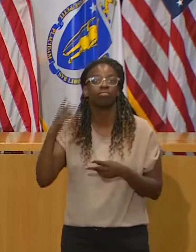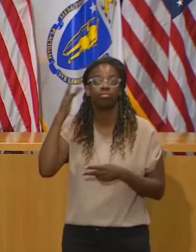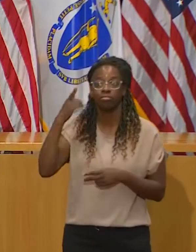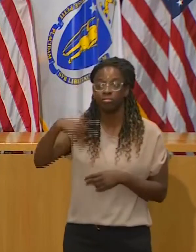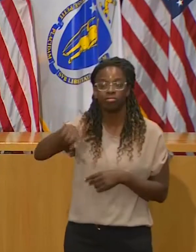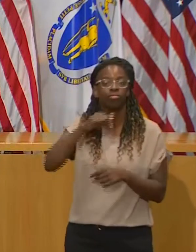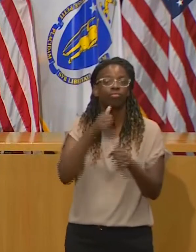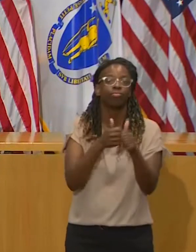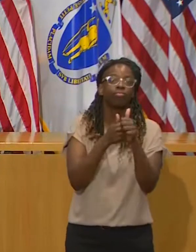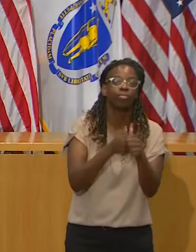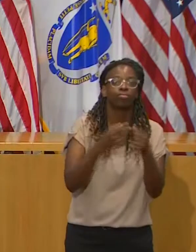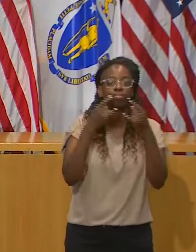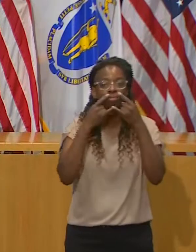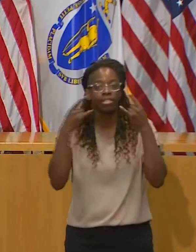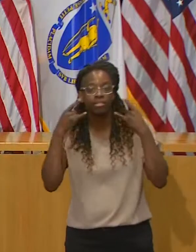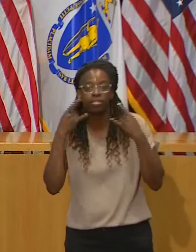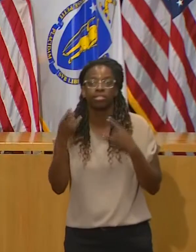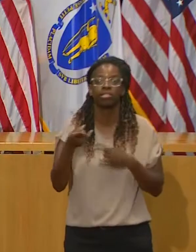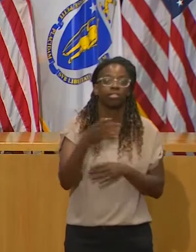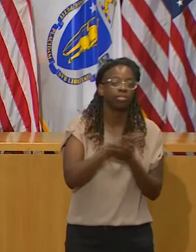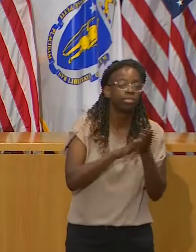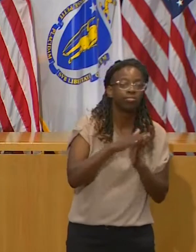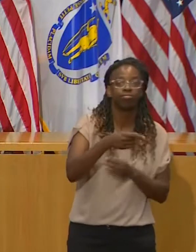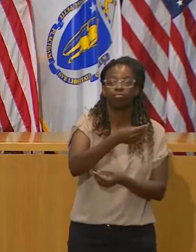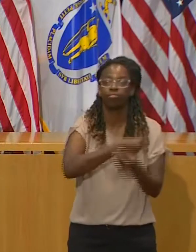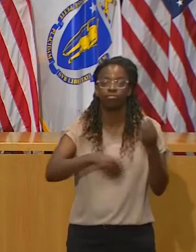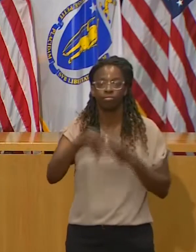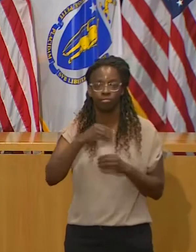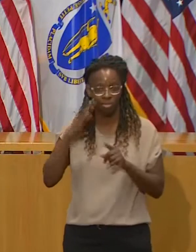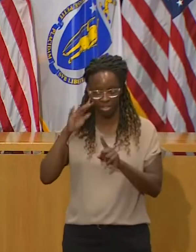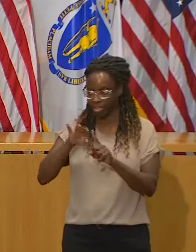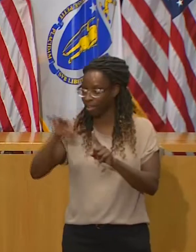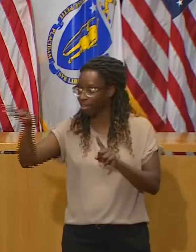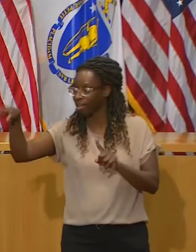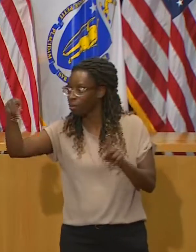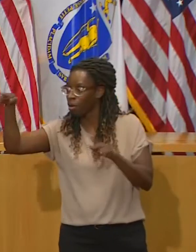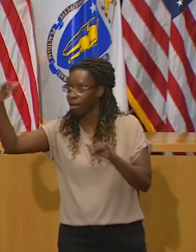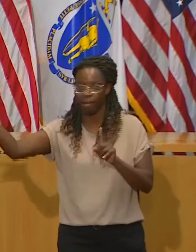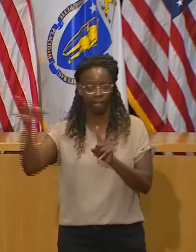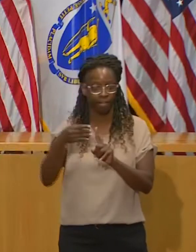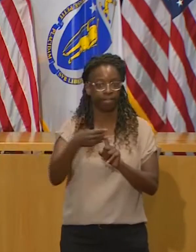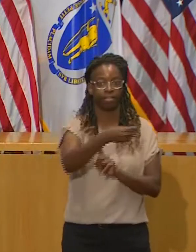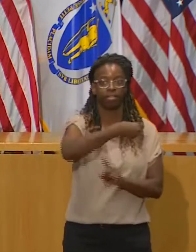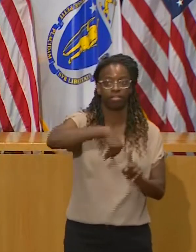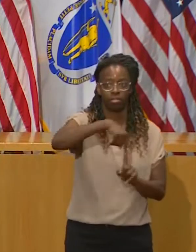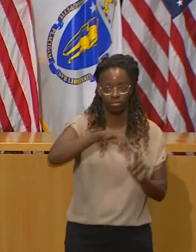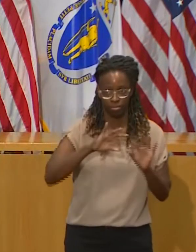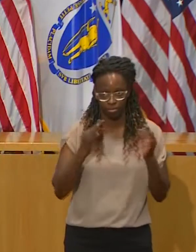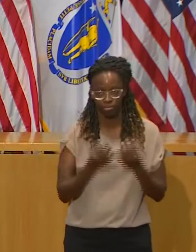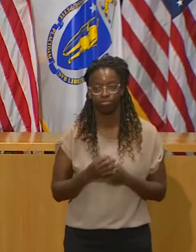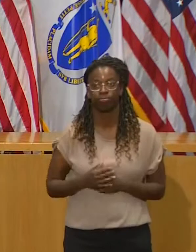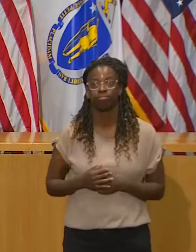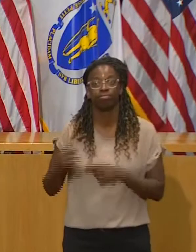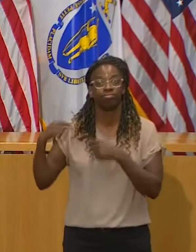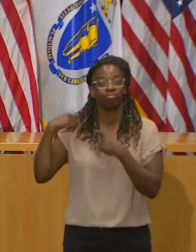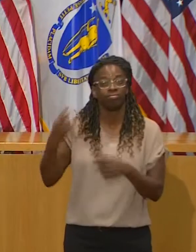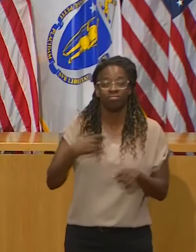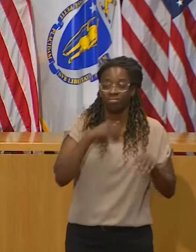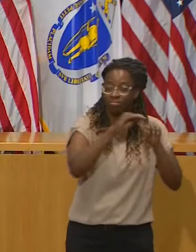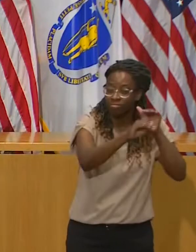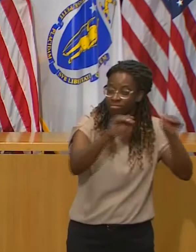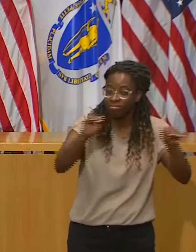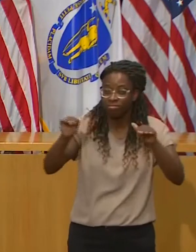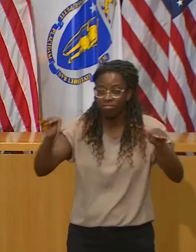clear for months now that unregulated social gatherings are largely prohibited because they are the perfect